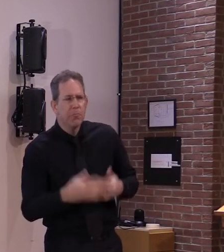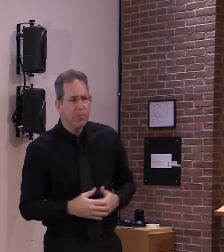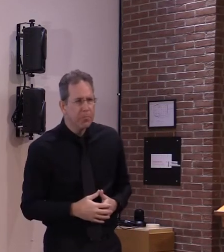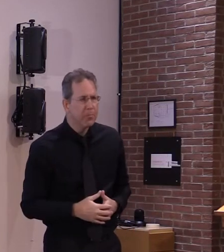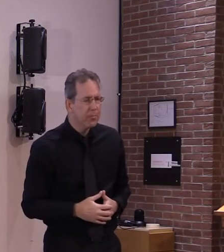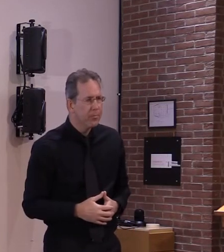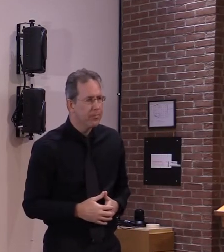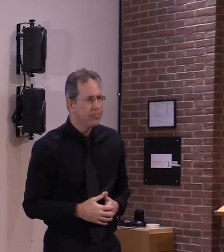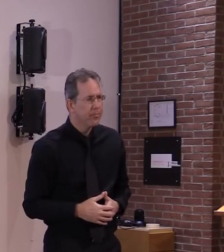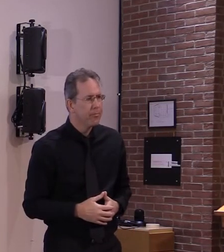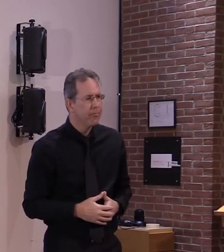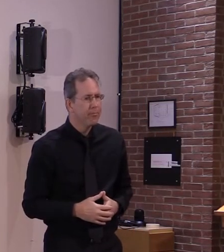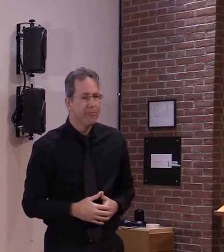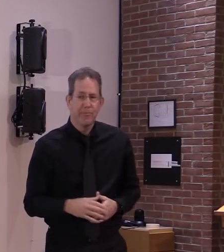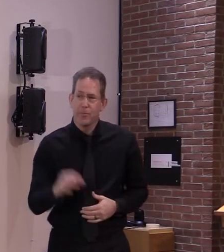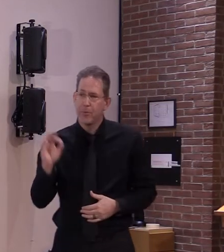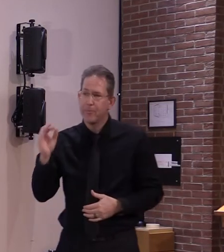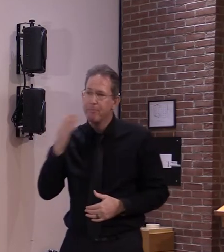thank you